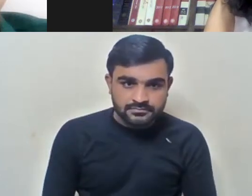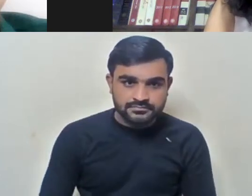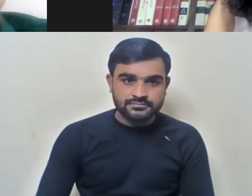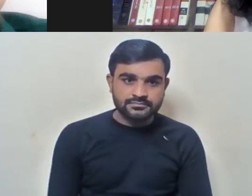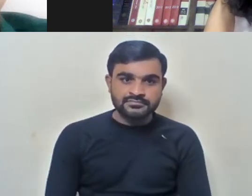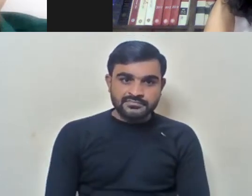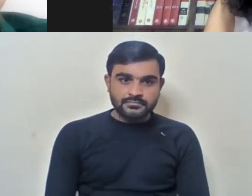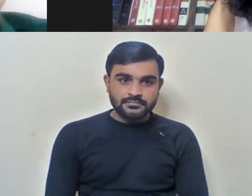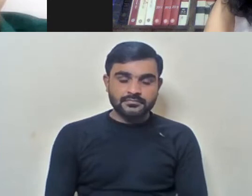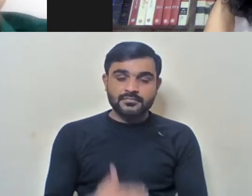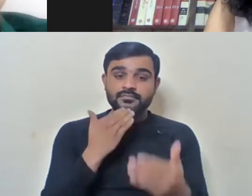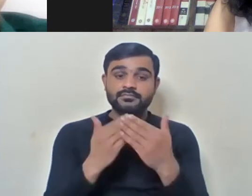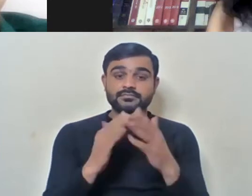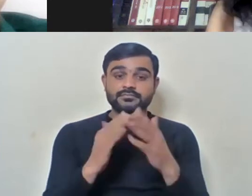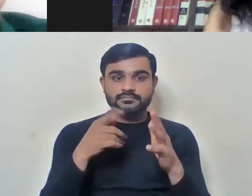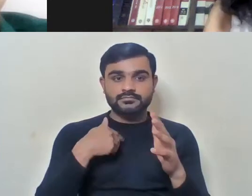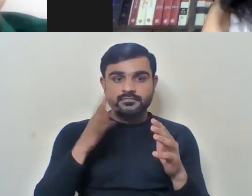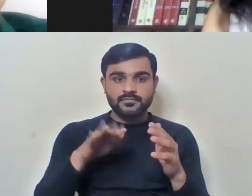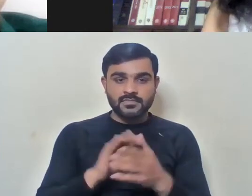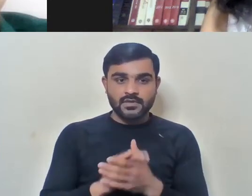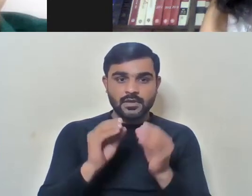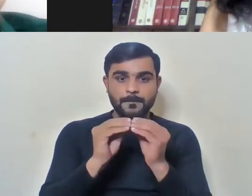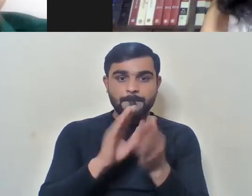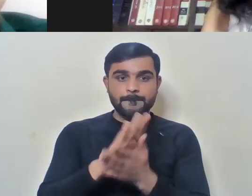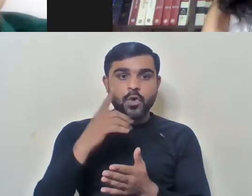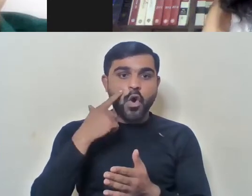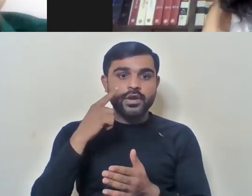Thank you, so much. We have, uh, Bholi ji,